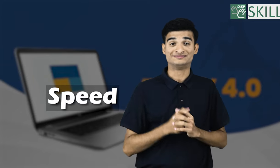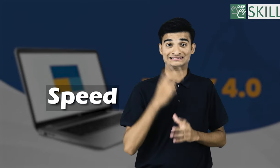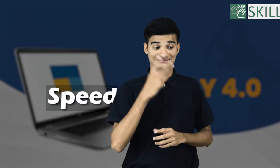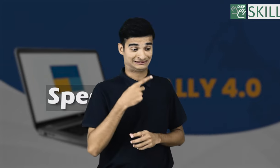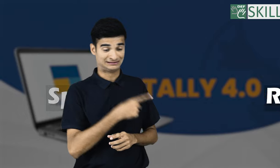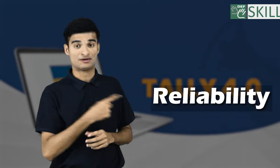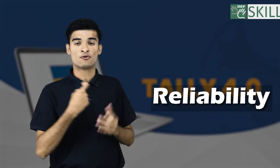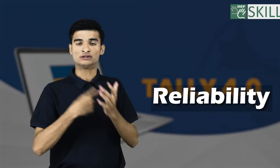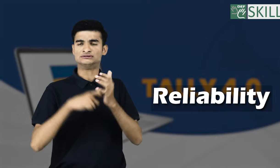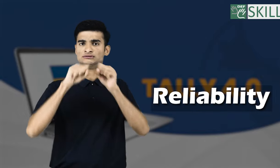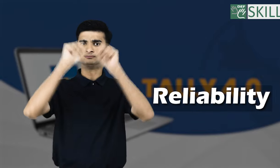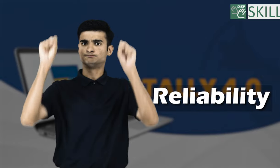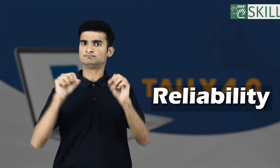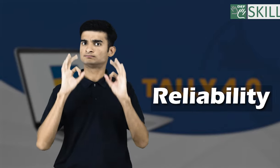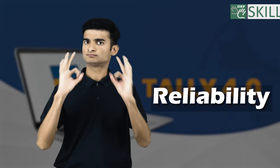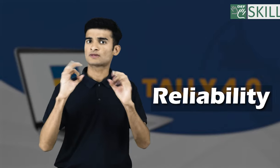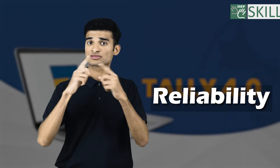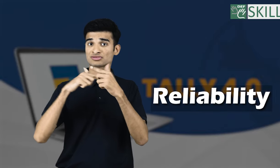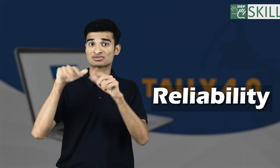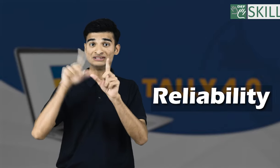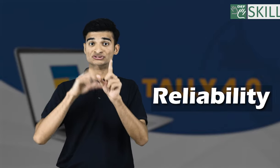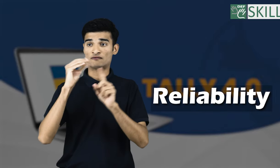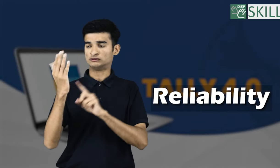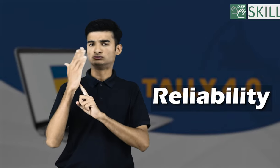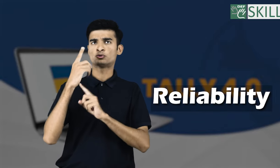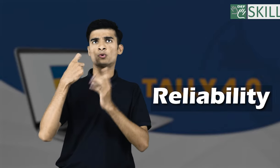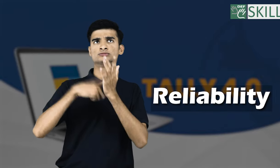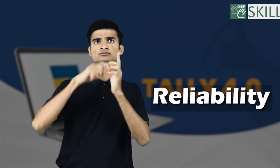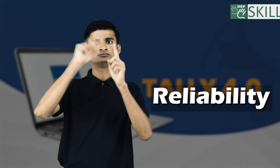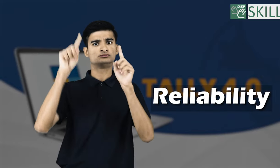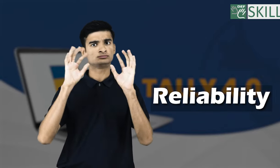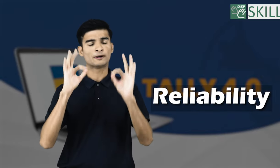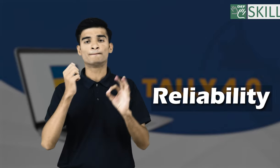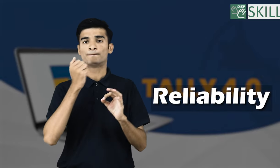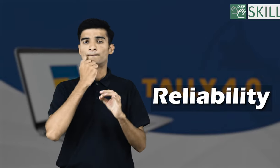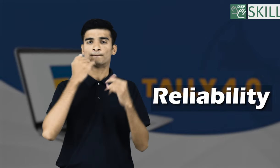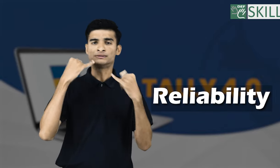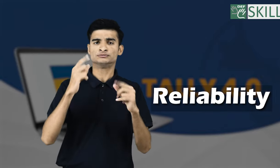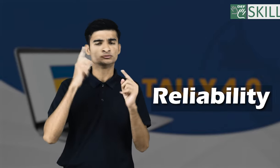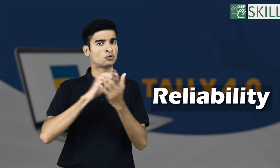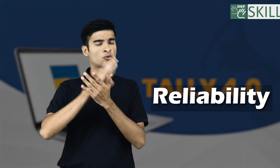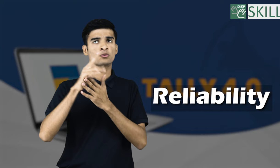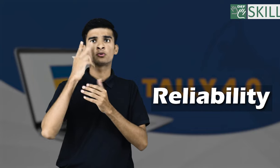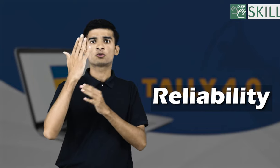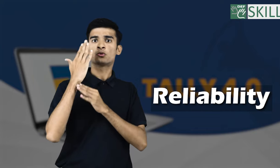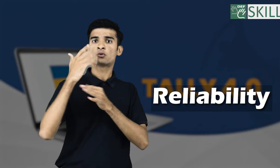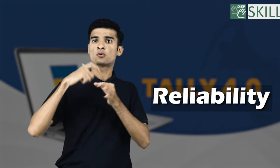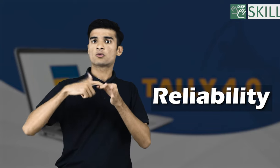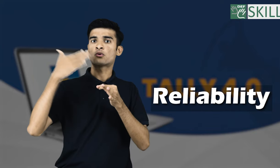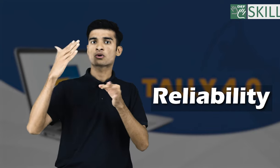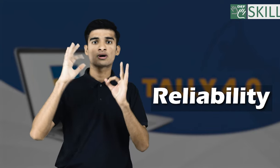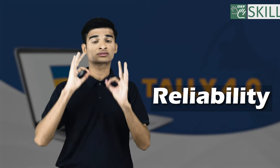Third, reliability. We can have accurate and qualified data entries with Tally. Without it, we might have to step on some errors.